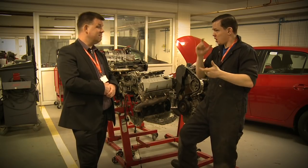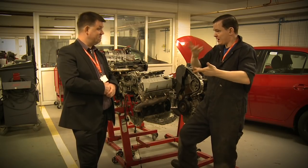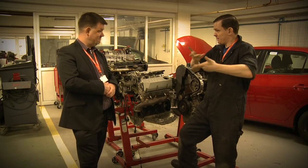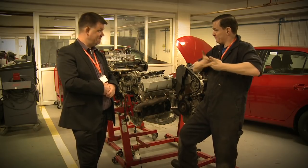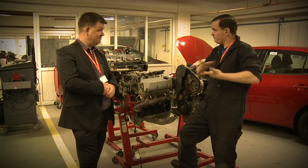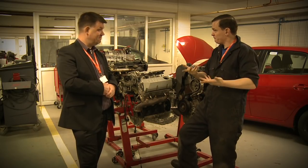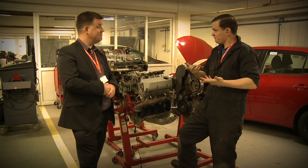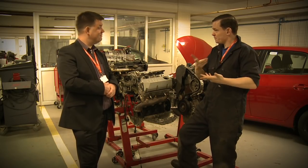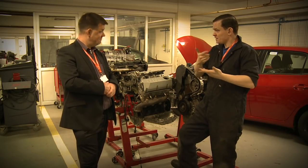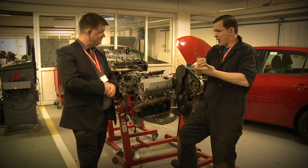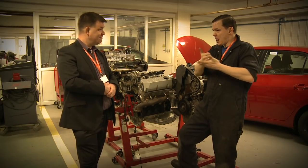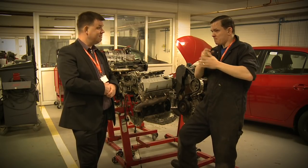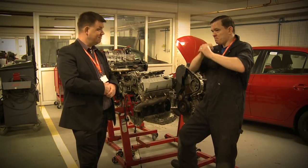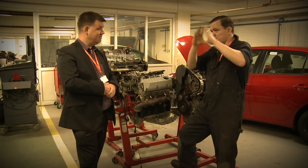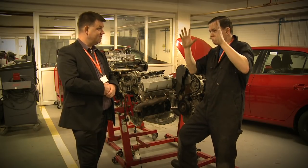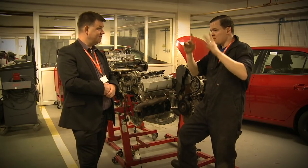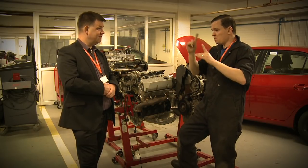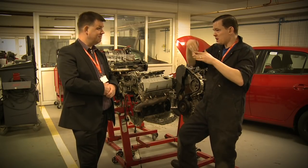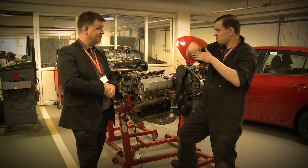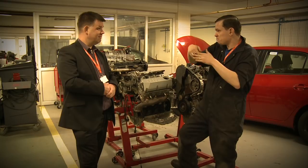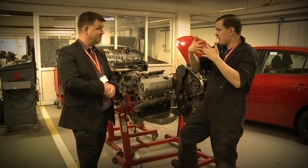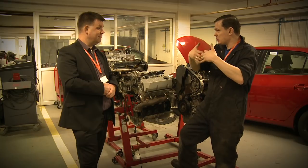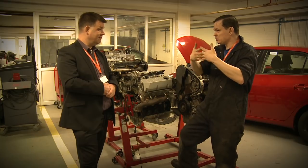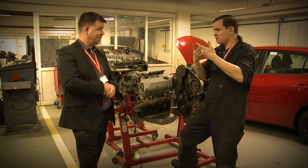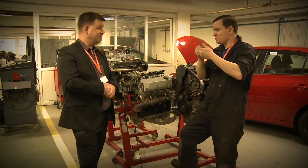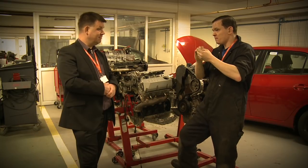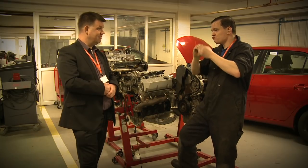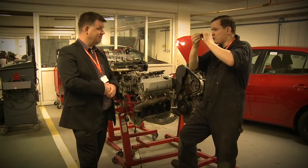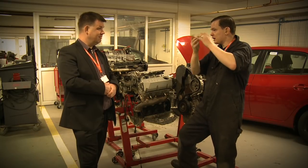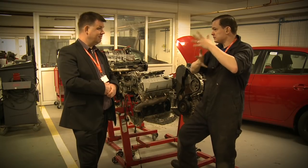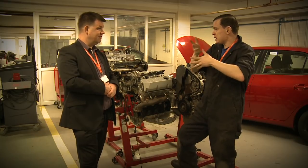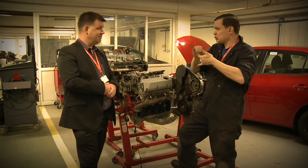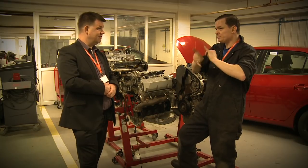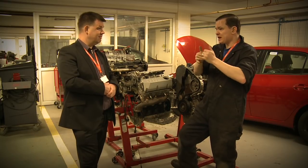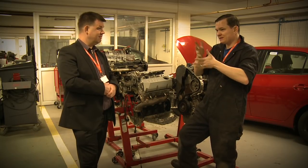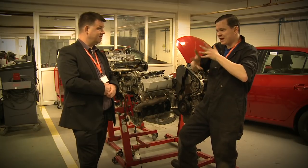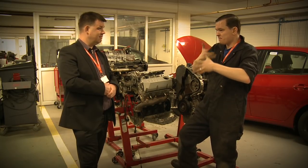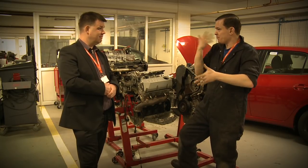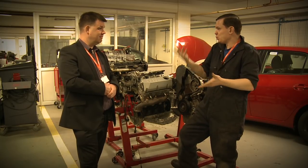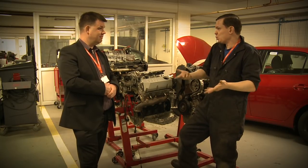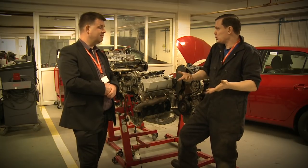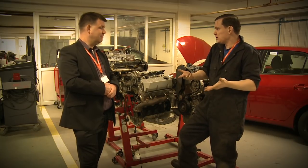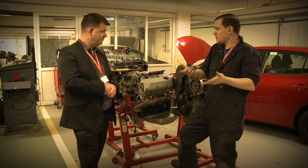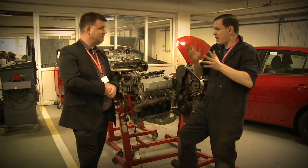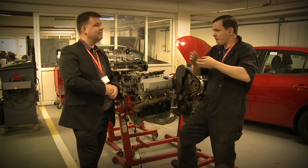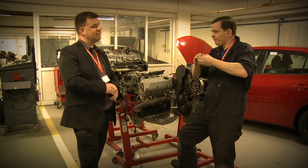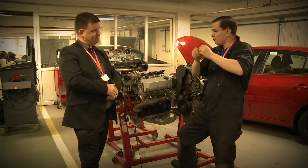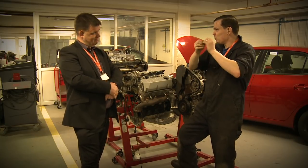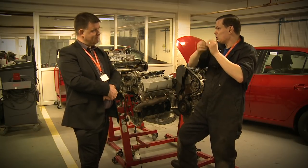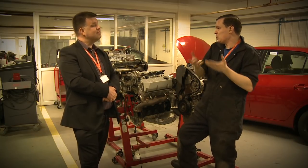This has helped me visualise what I'm doing. Sometimes we have to be creative with signs because there isn't a specific sign for some things. But it's all worked out very